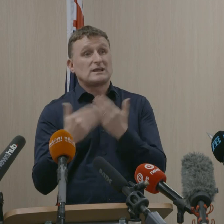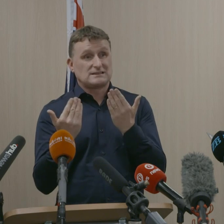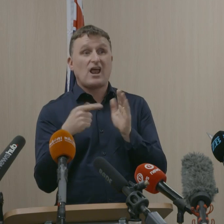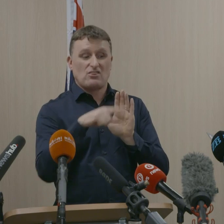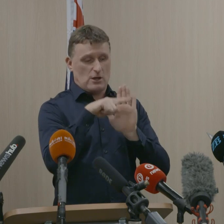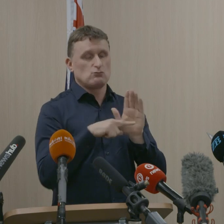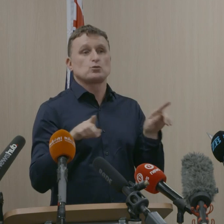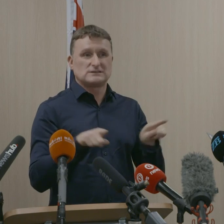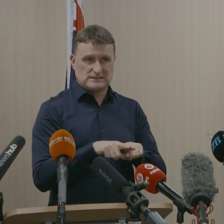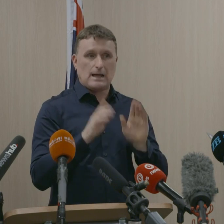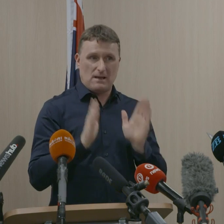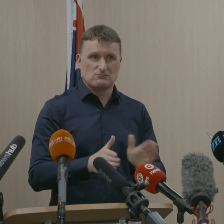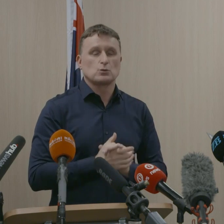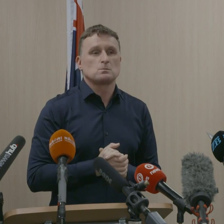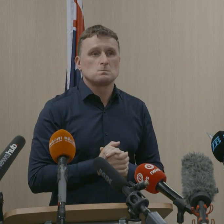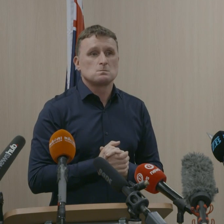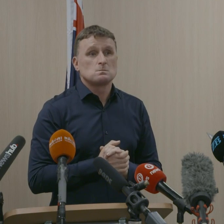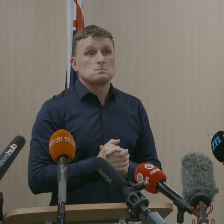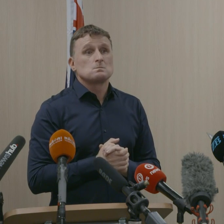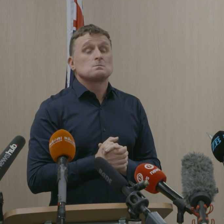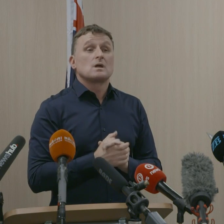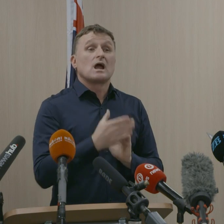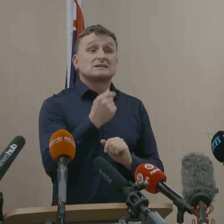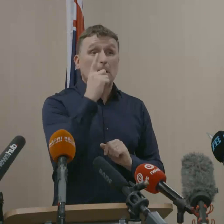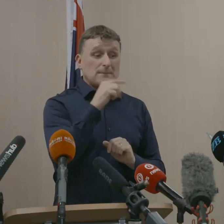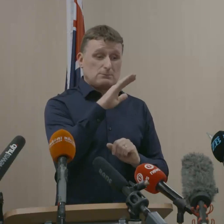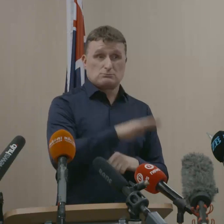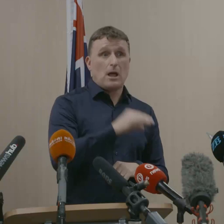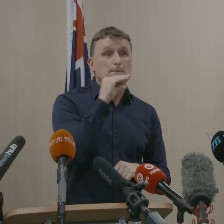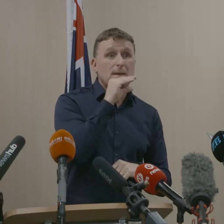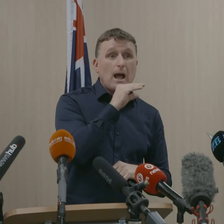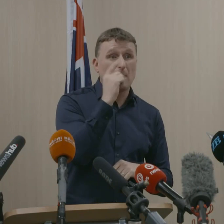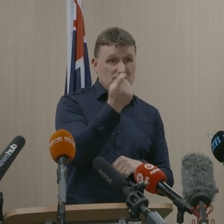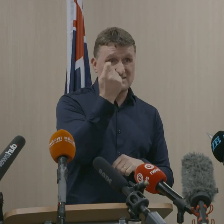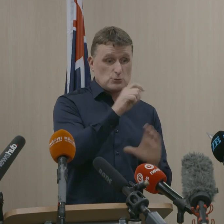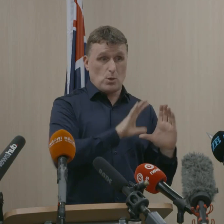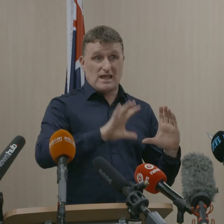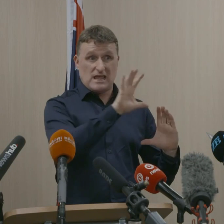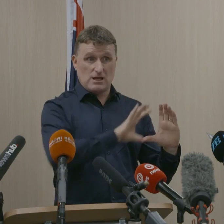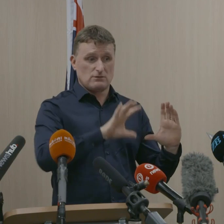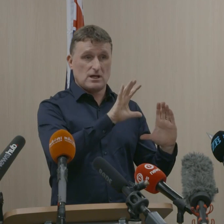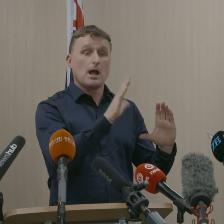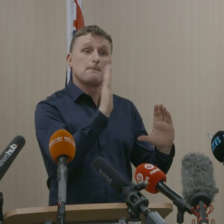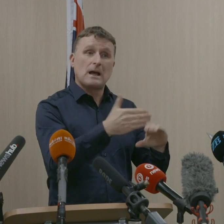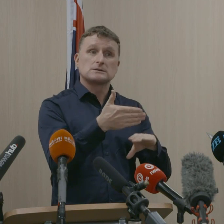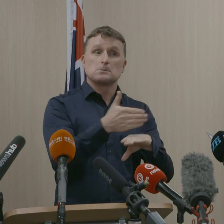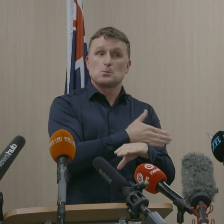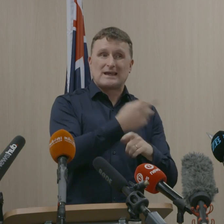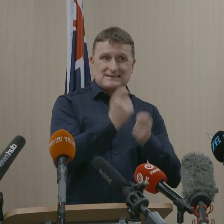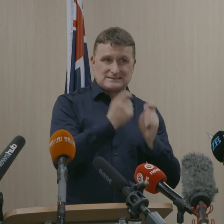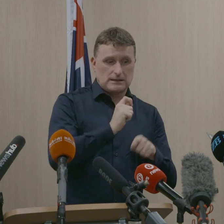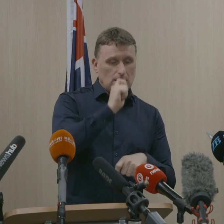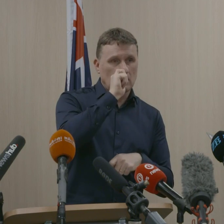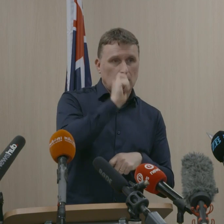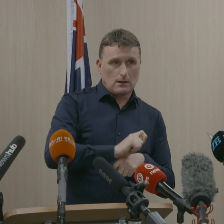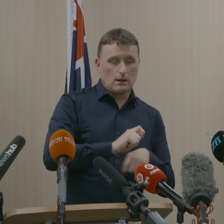remains unchanged. Those who have been in Victoria must have proof of a negative pre-departure test